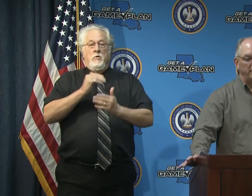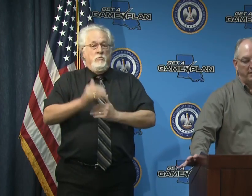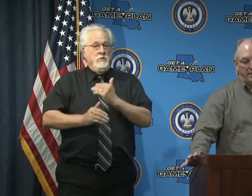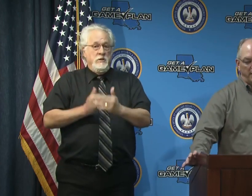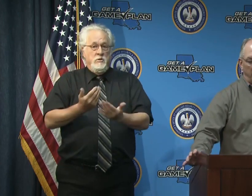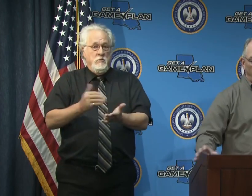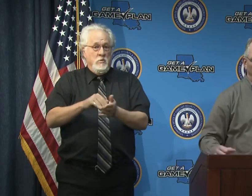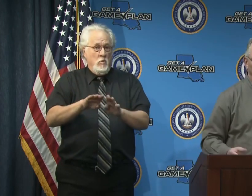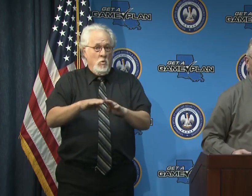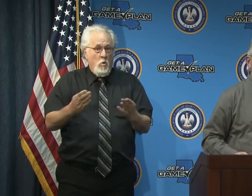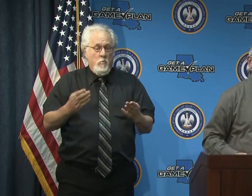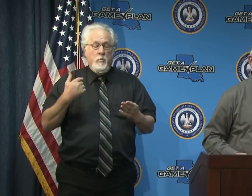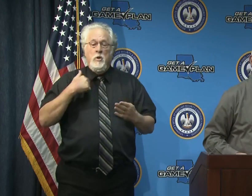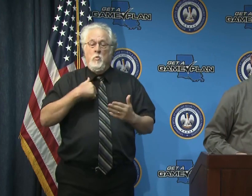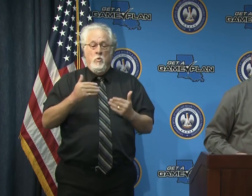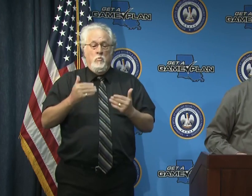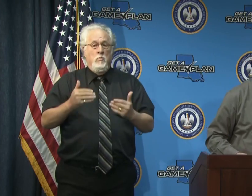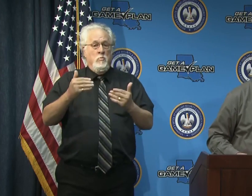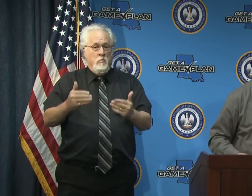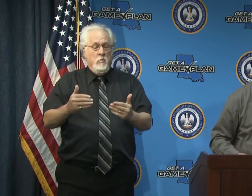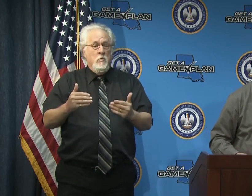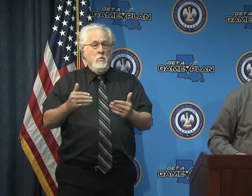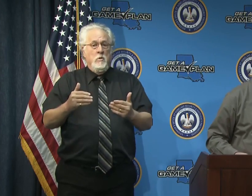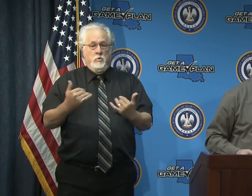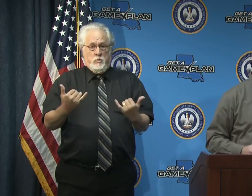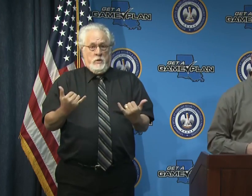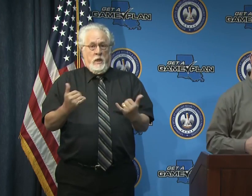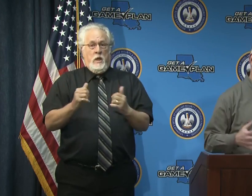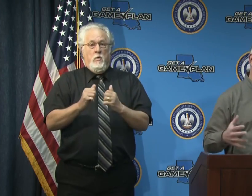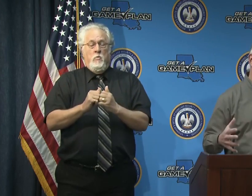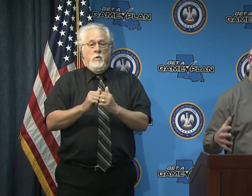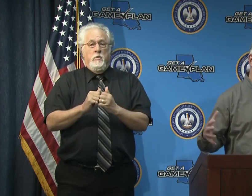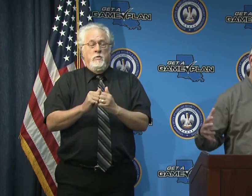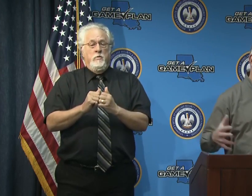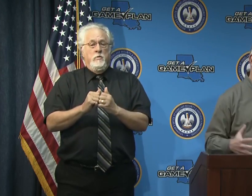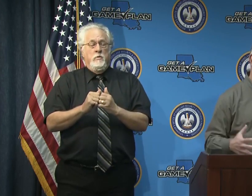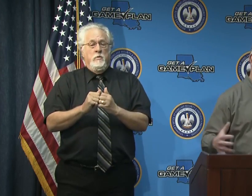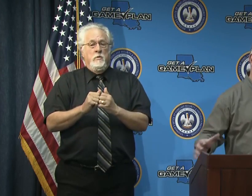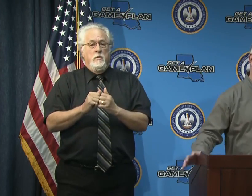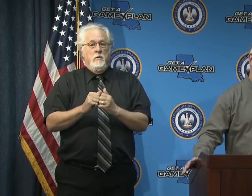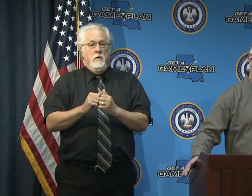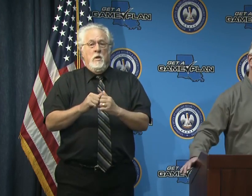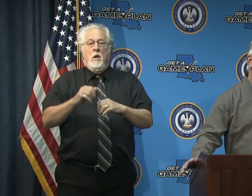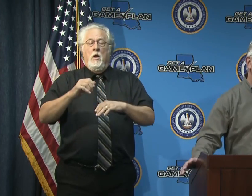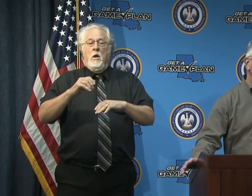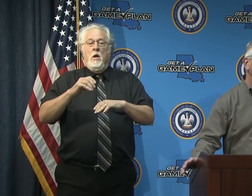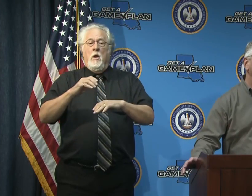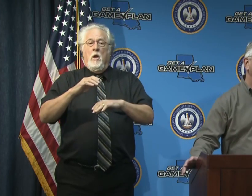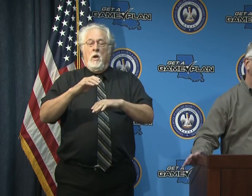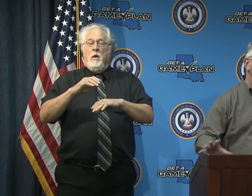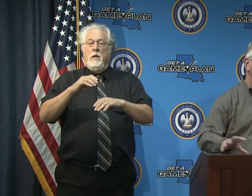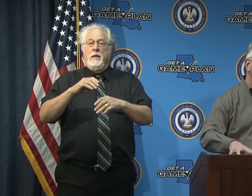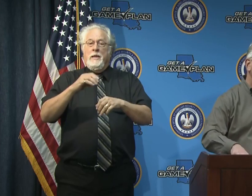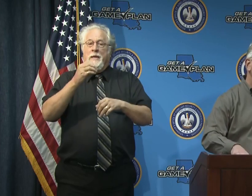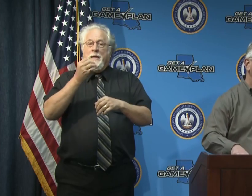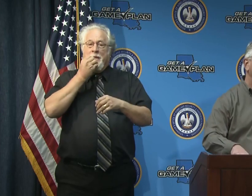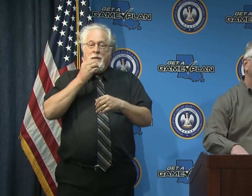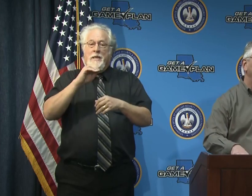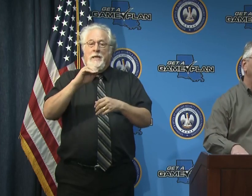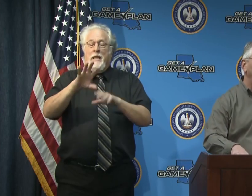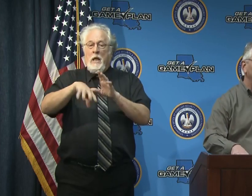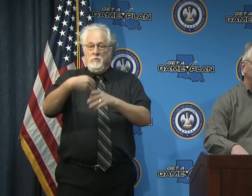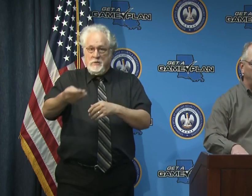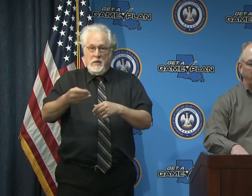reopened uh we're moving forward um today with respect to on-premises dining uh outdoors